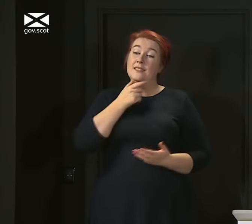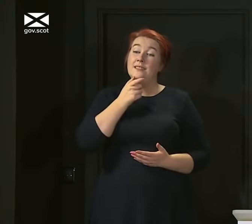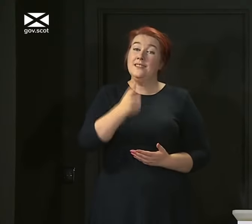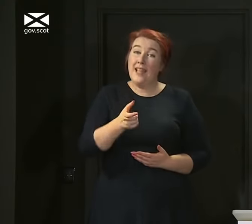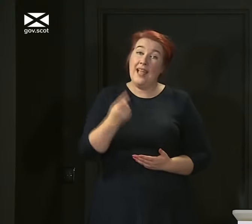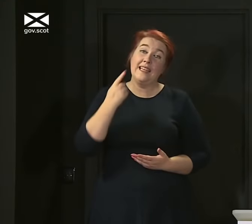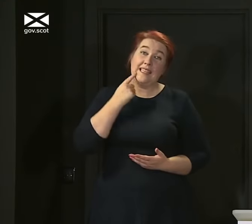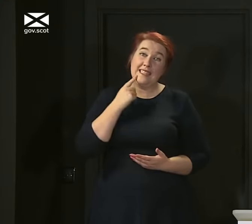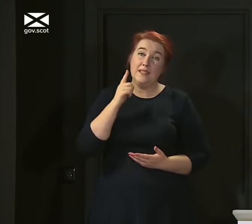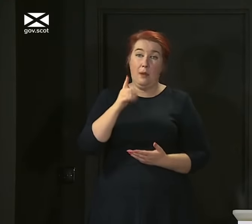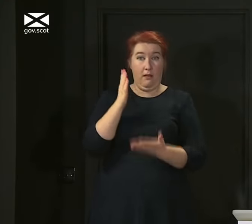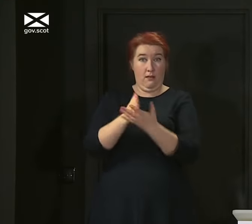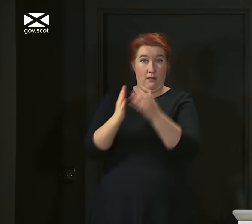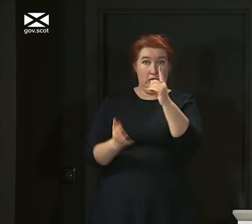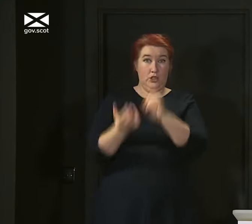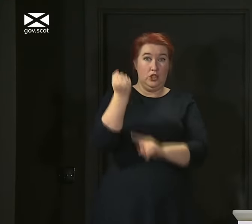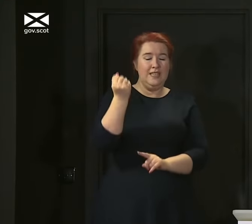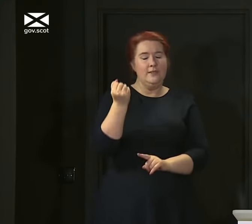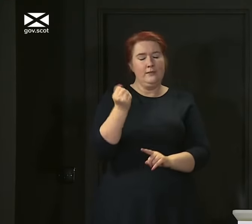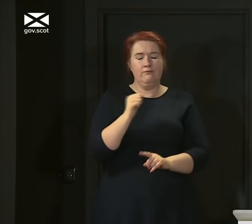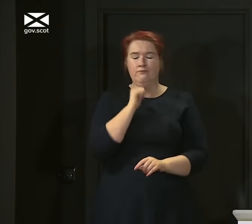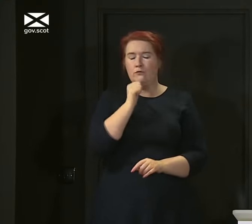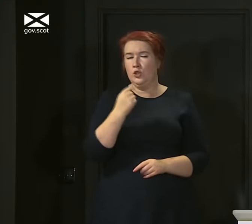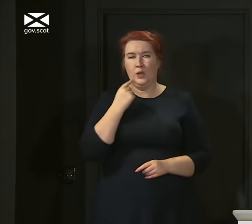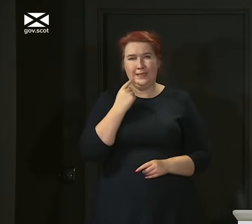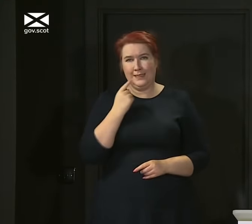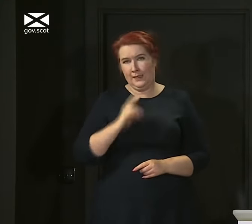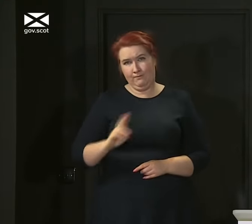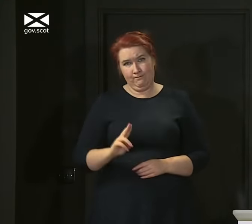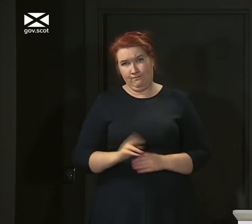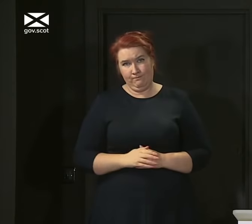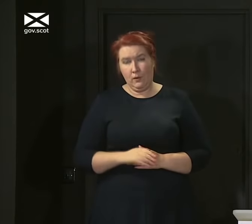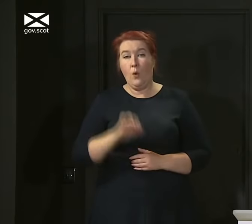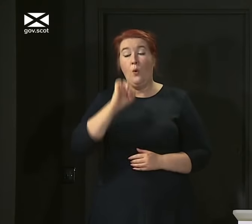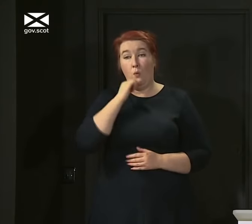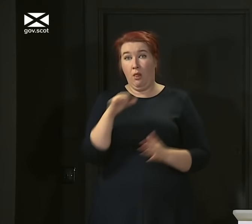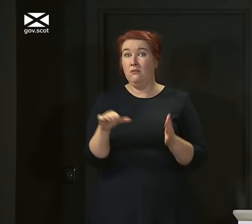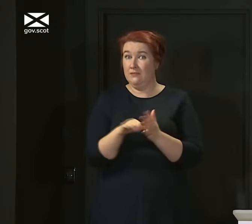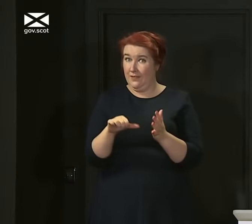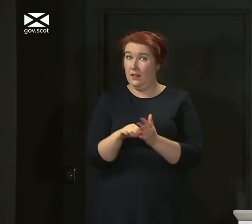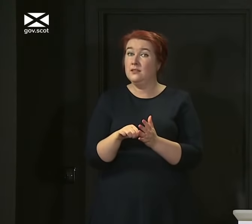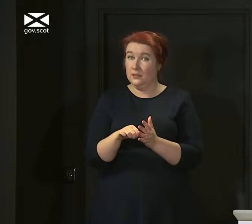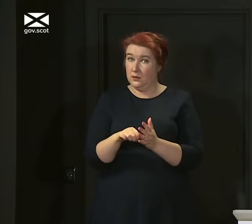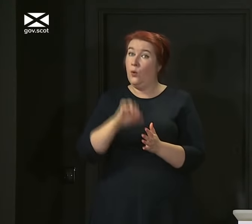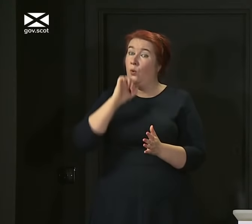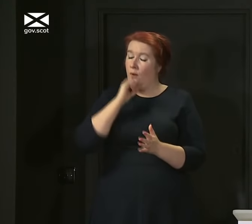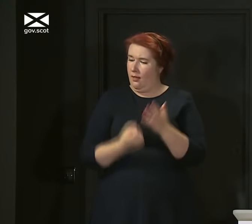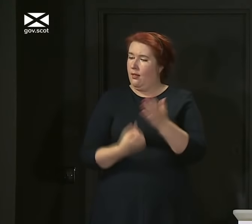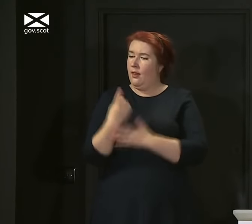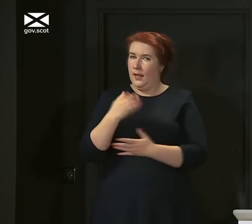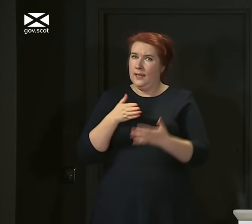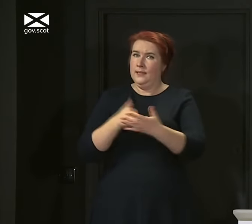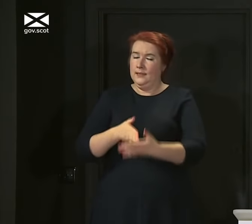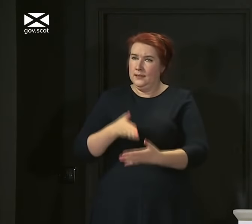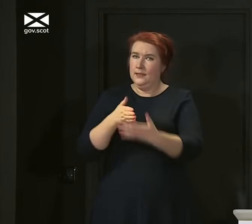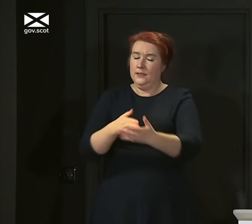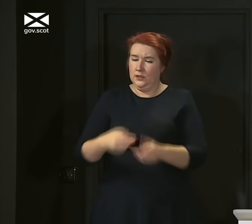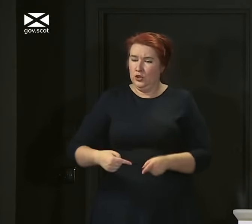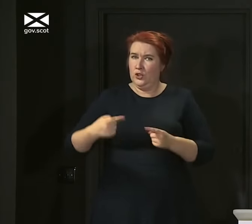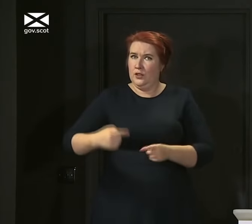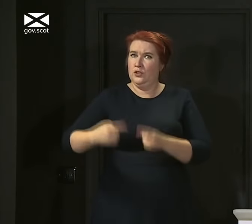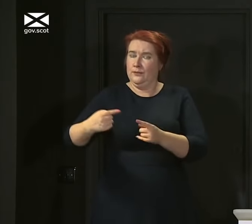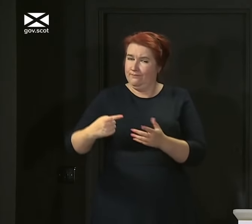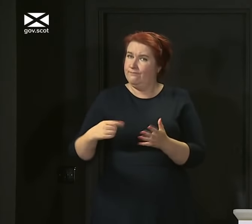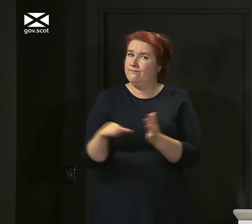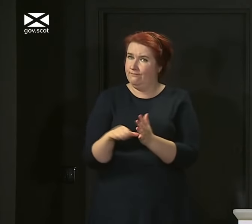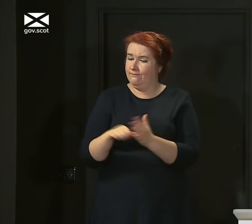Achieving that is not easy, and it is going to be difficult, and we are going to face challenges in seeking to do that in the